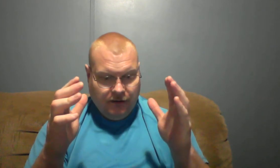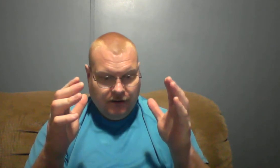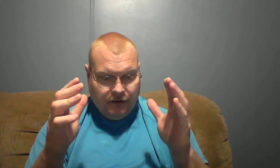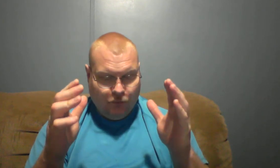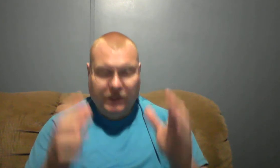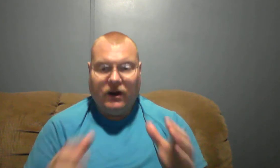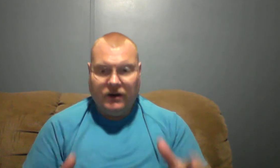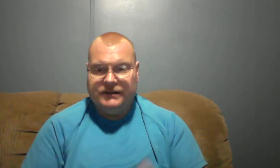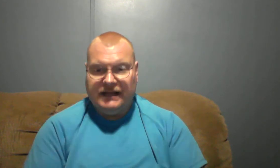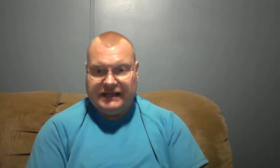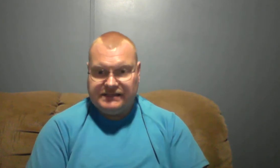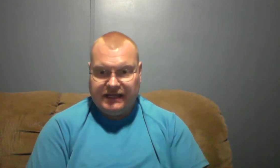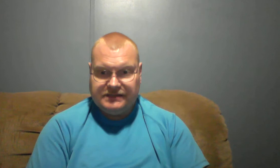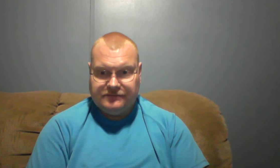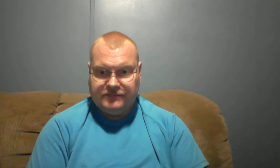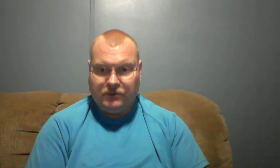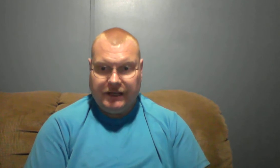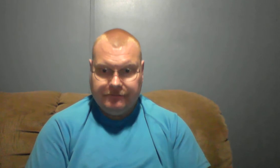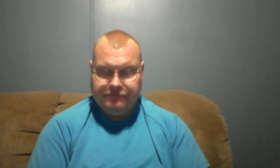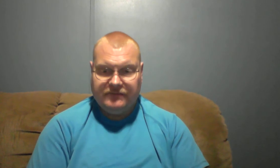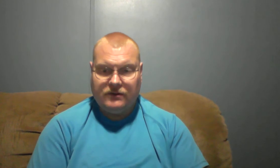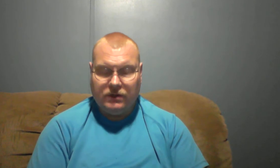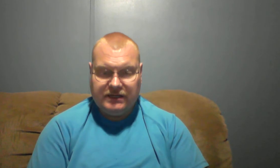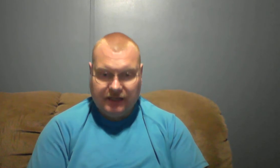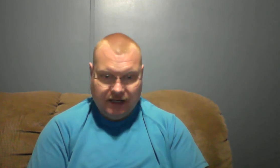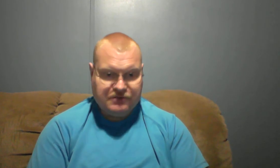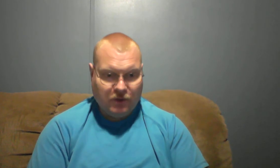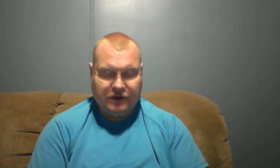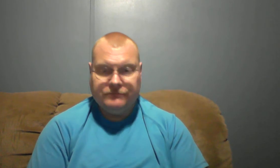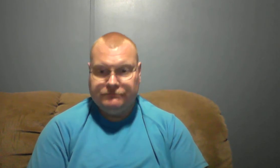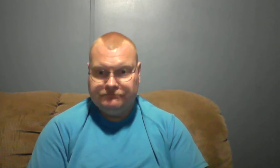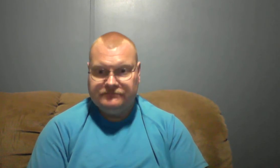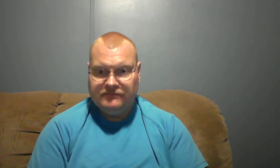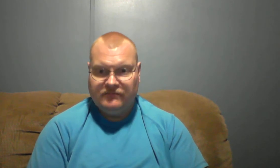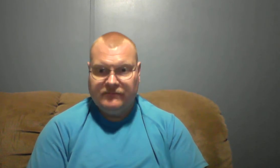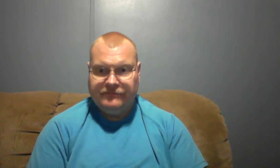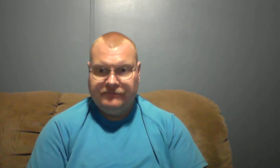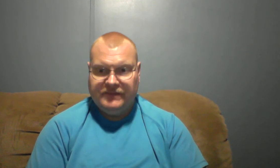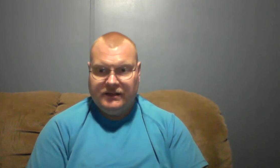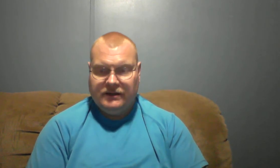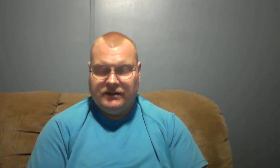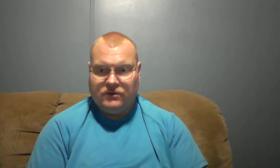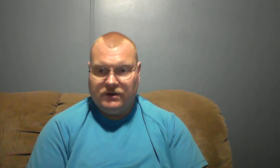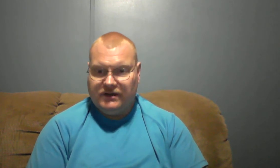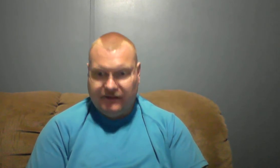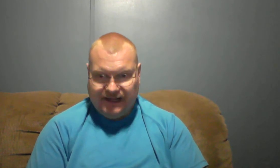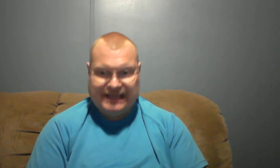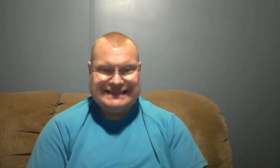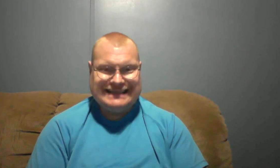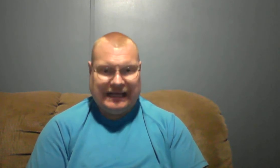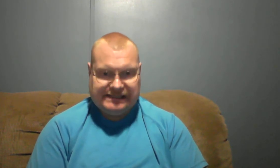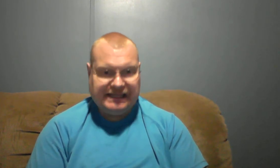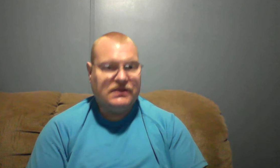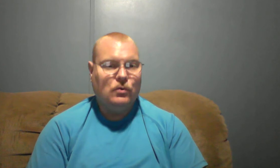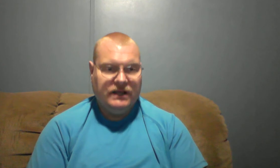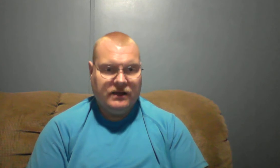we are in the last days okay according to God's word according to the things that I see going on